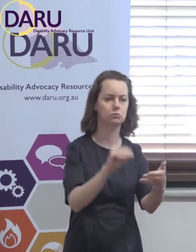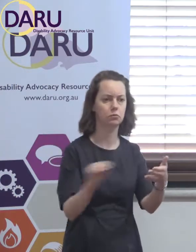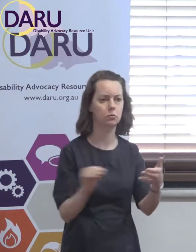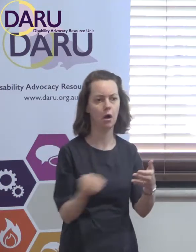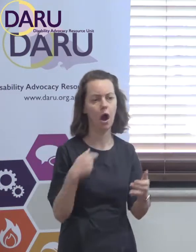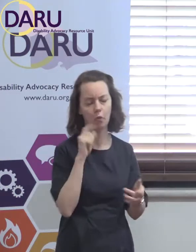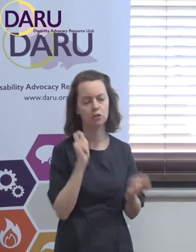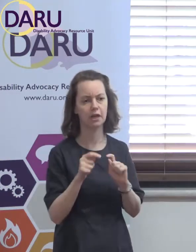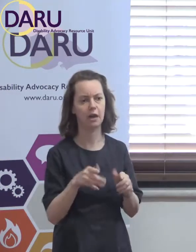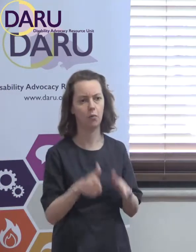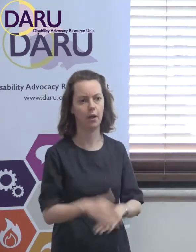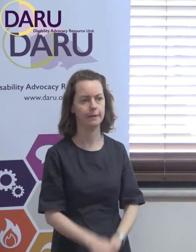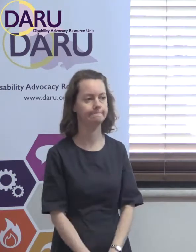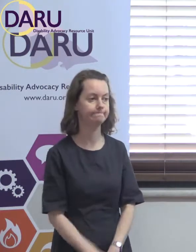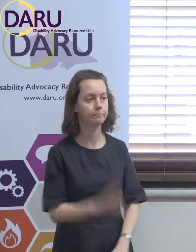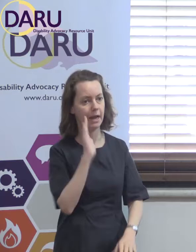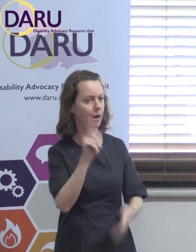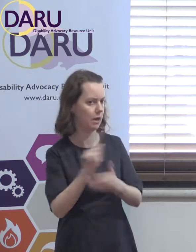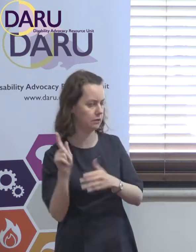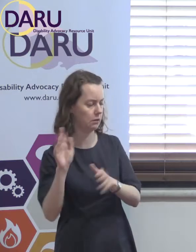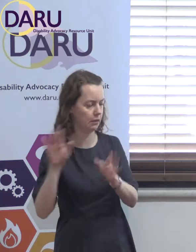that would be a change I would do for another time.